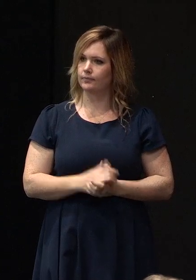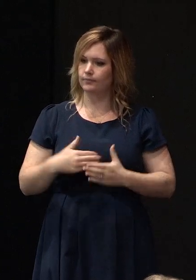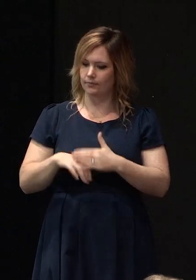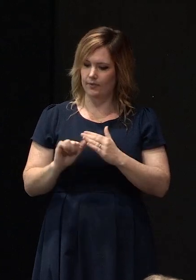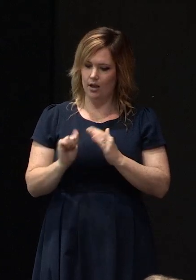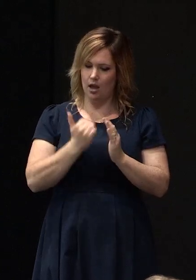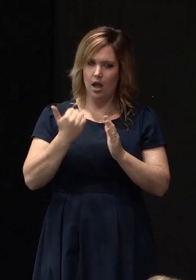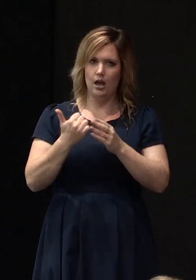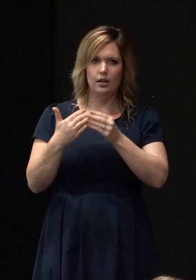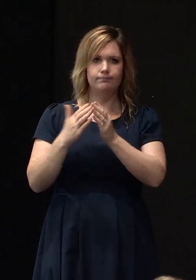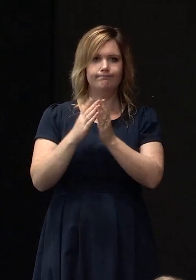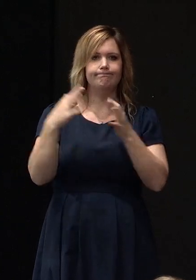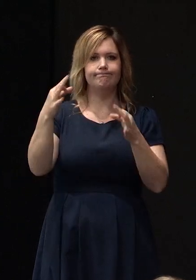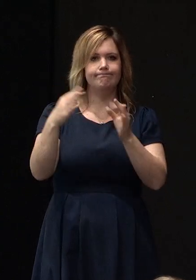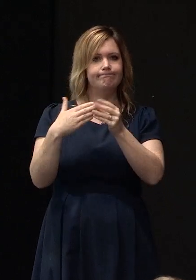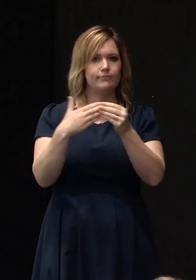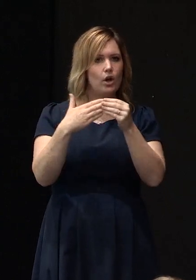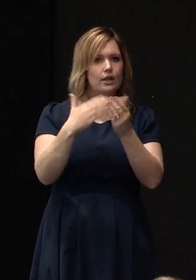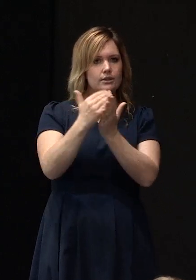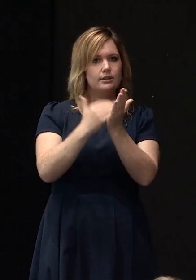I believe that's covered